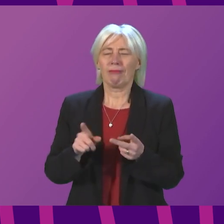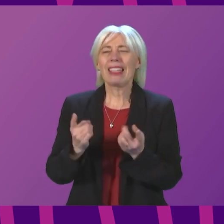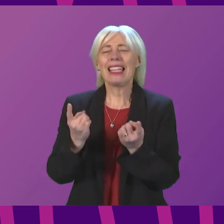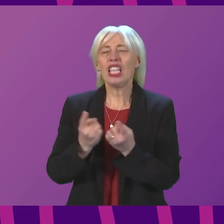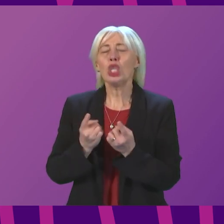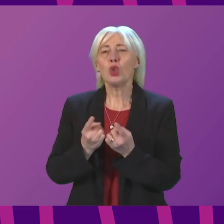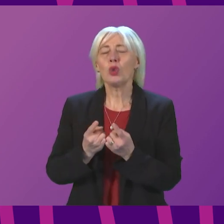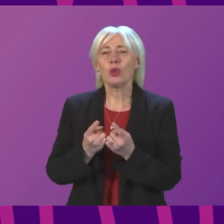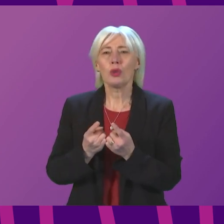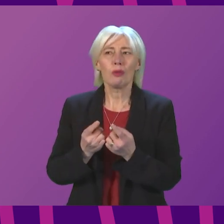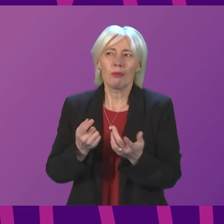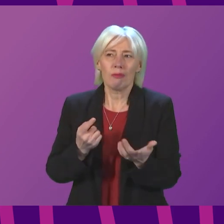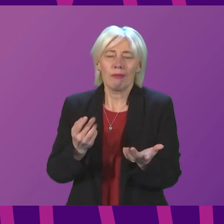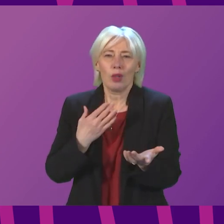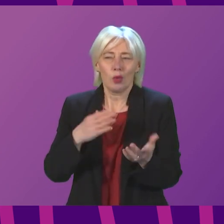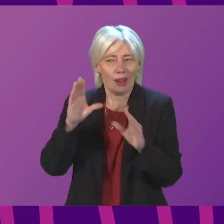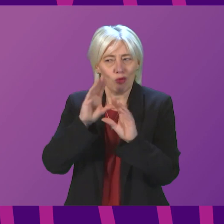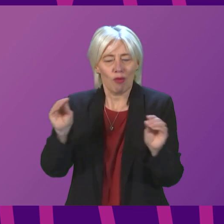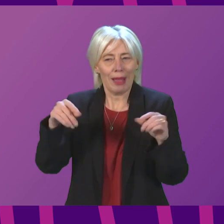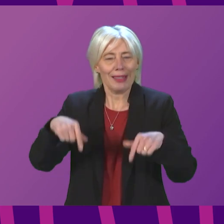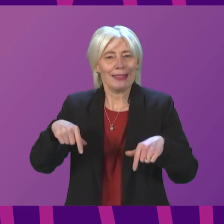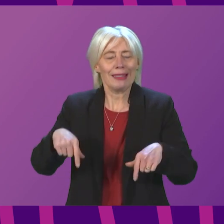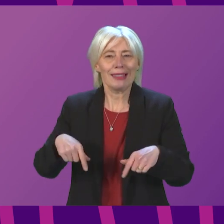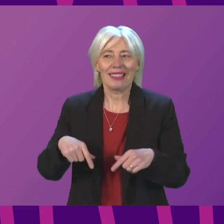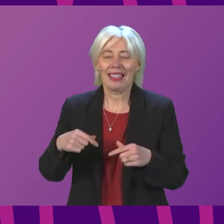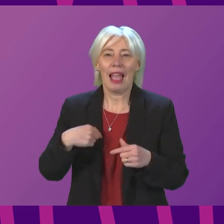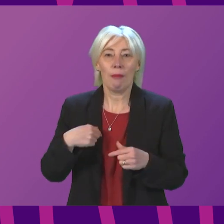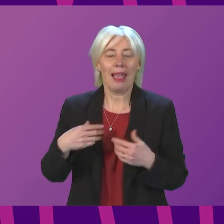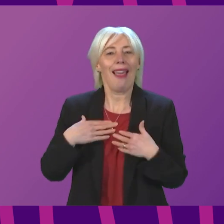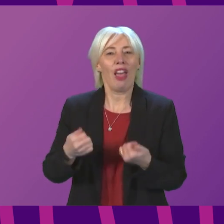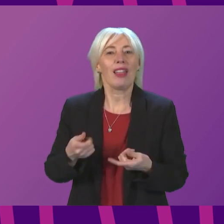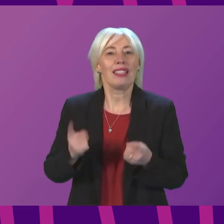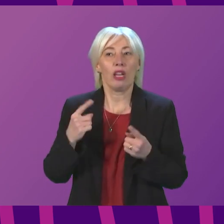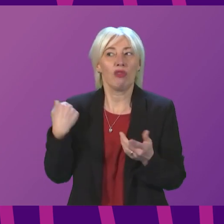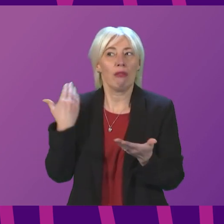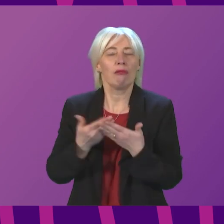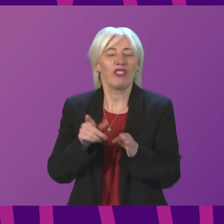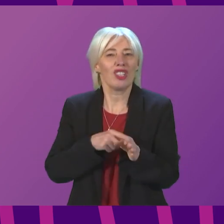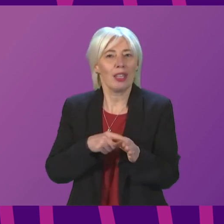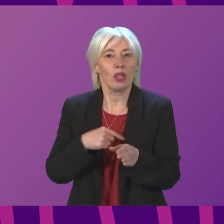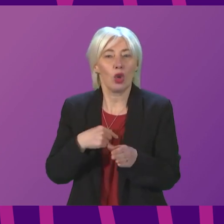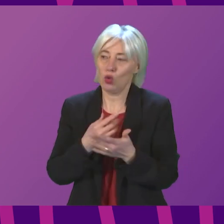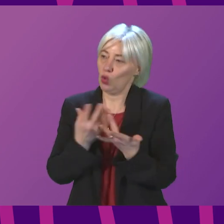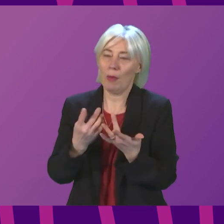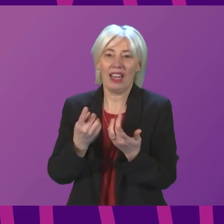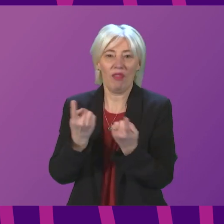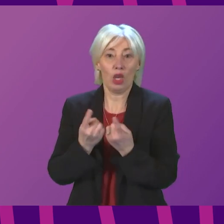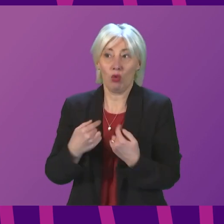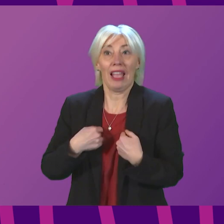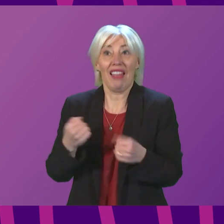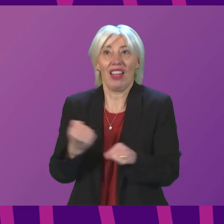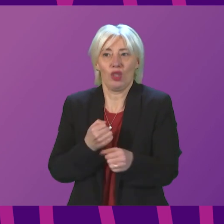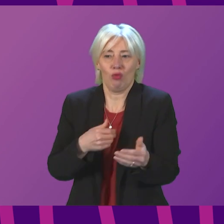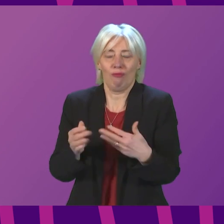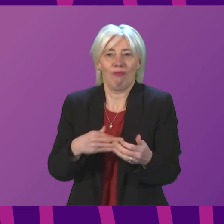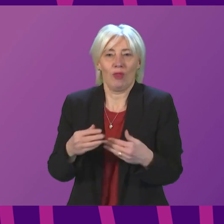I do not need to remind the Chamber, I was Health Secretary for a number of years, and so many of these issues are issues that I grappled with while I